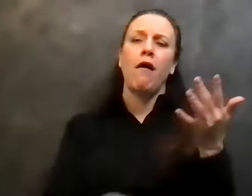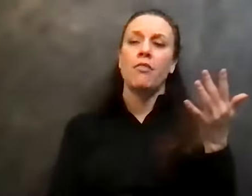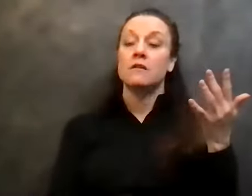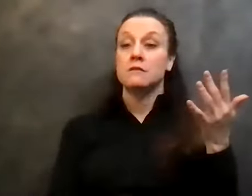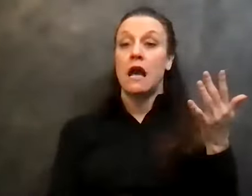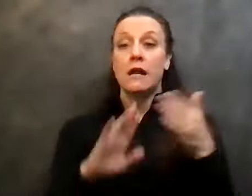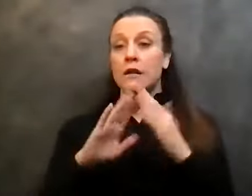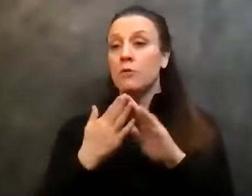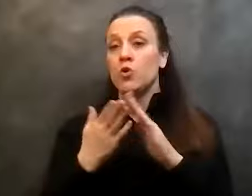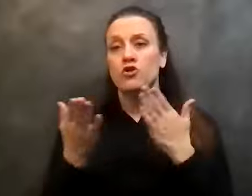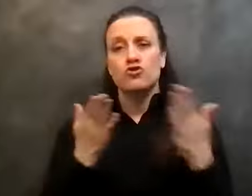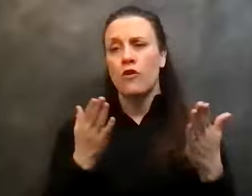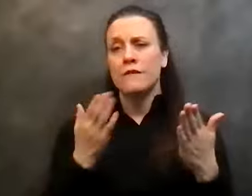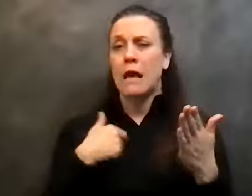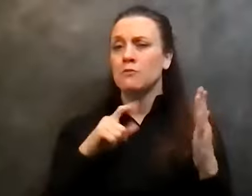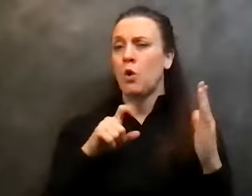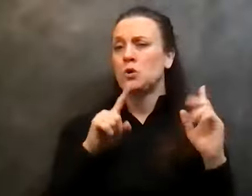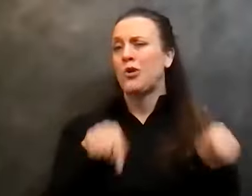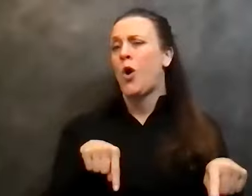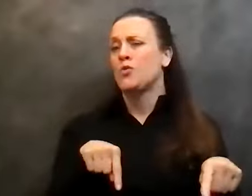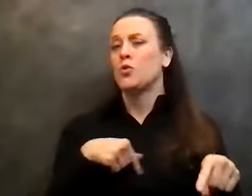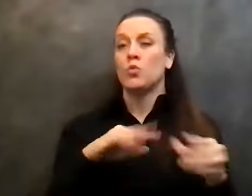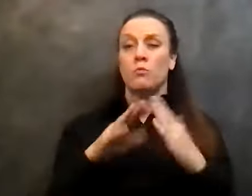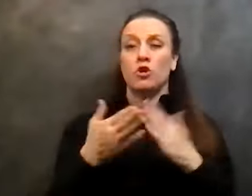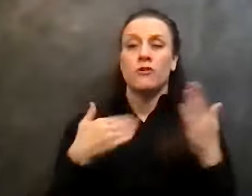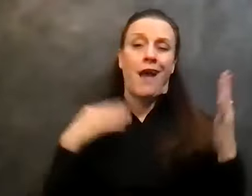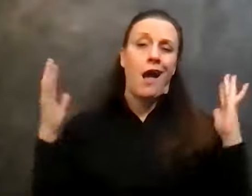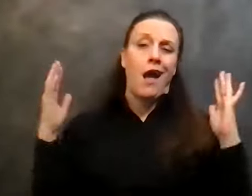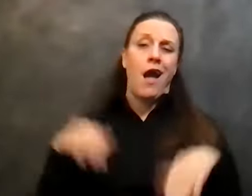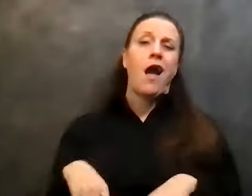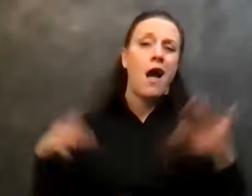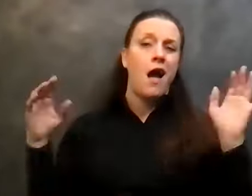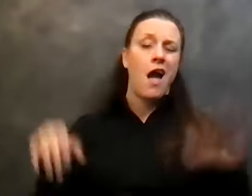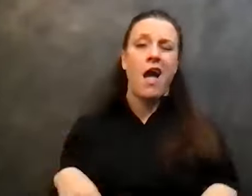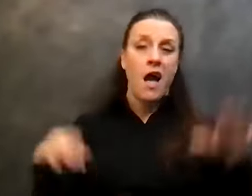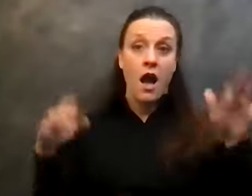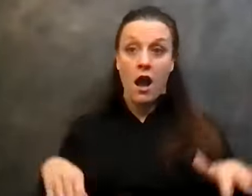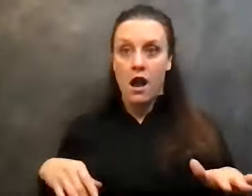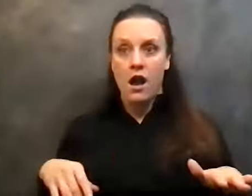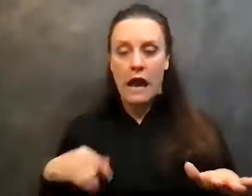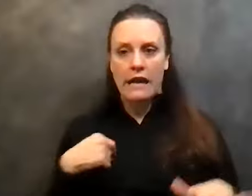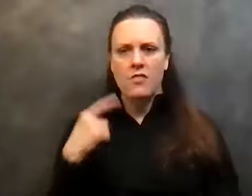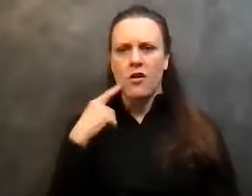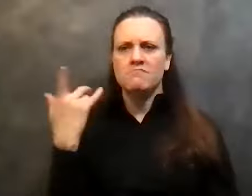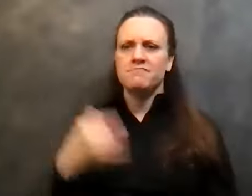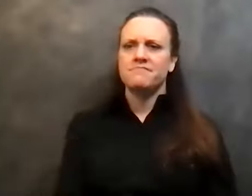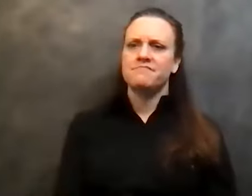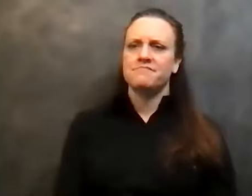service I'm supposed to do, you know, all this stuff. And, you know, I thought, you know, back up in New Jersey,